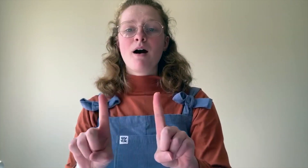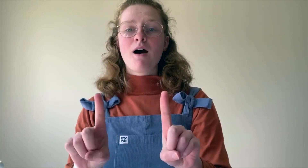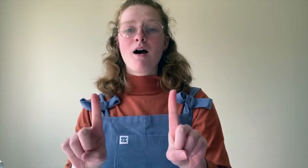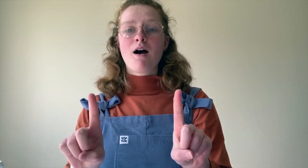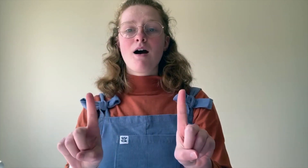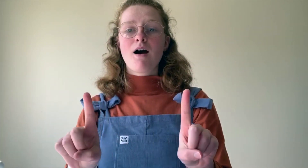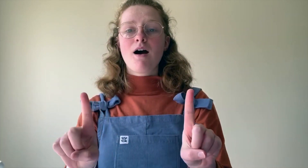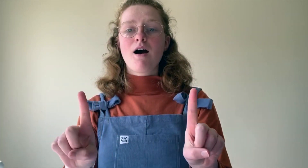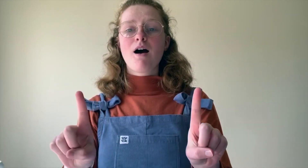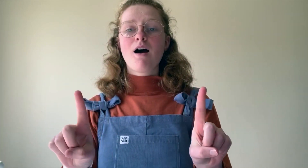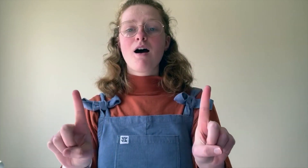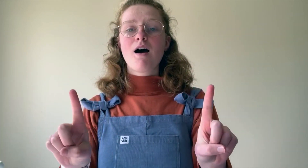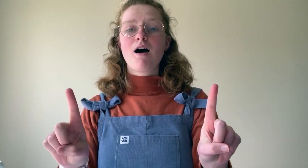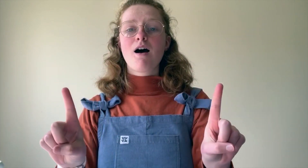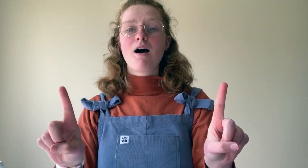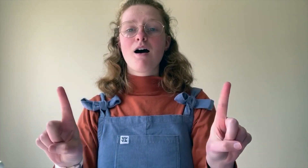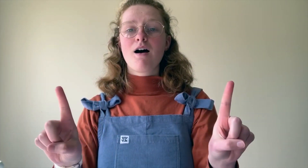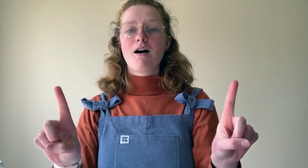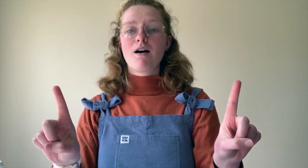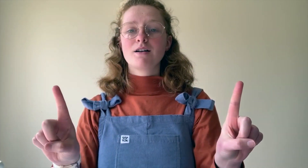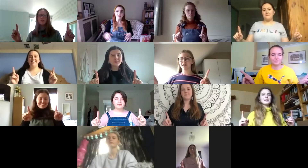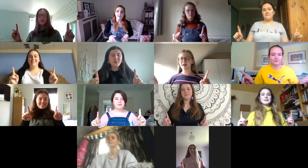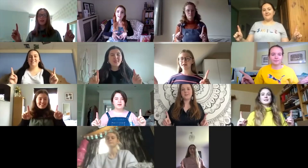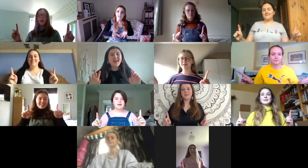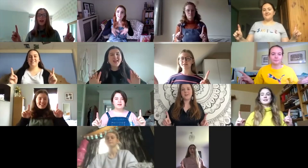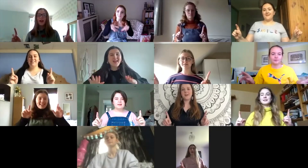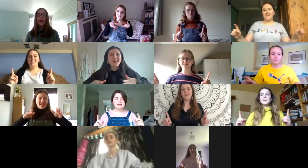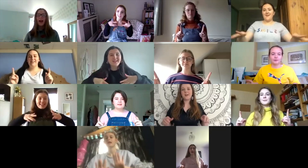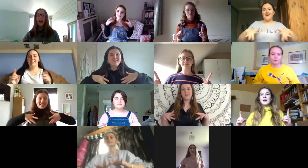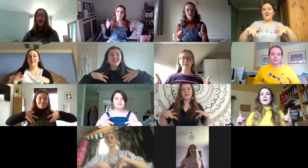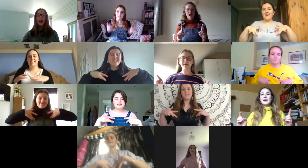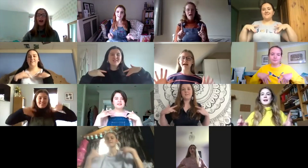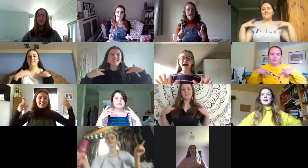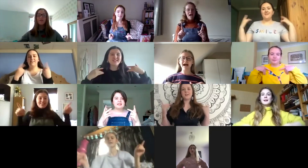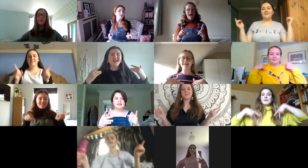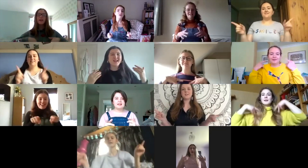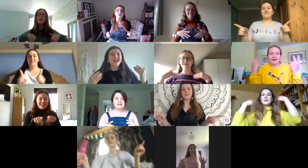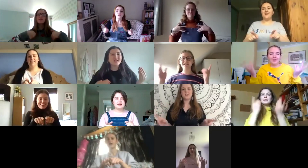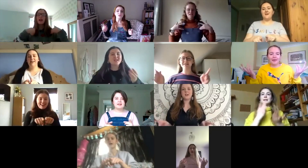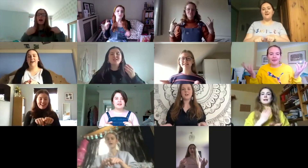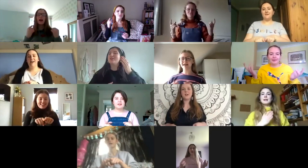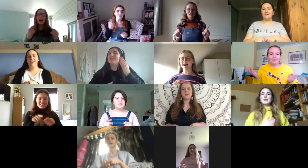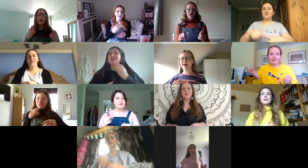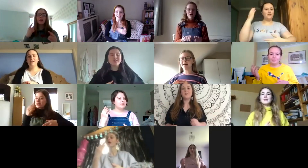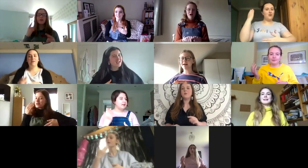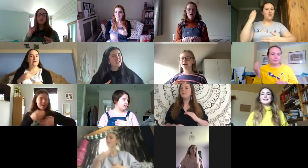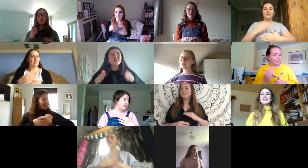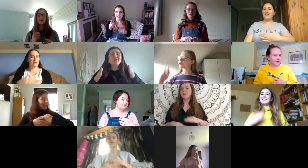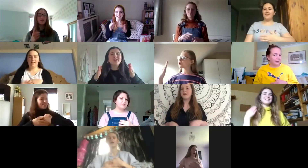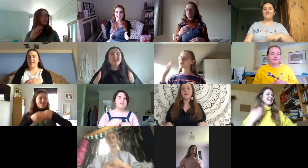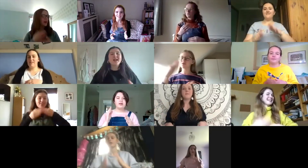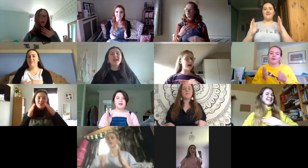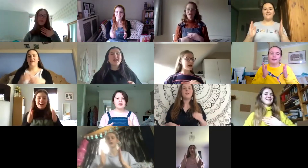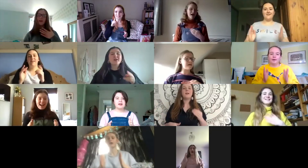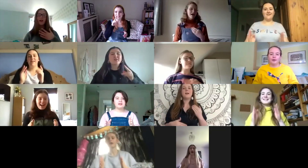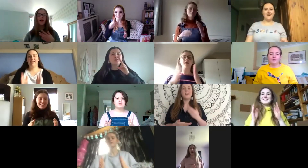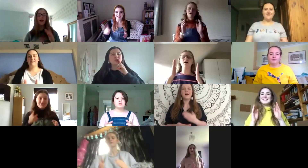mine They feel like you'll never have to